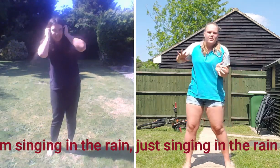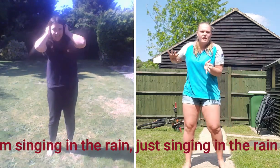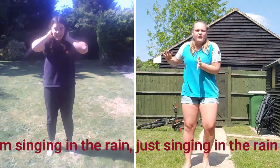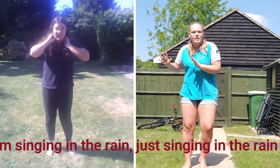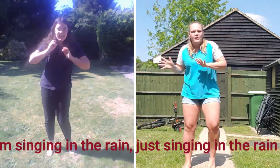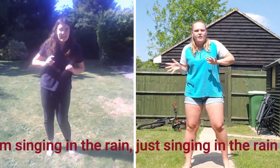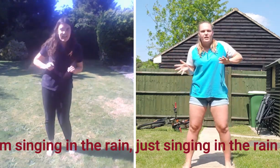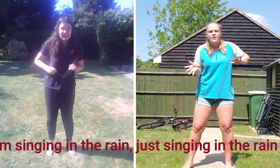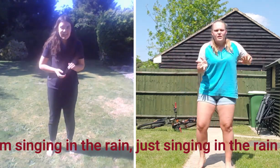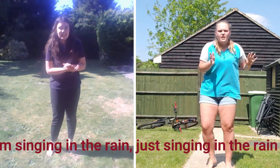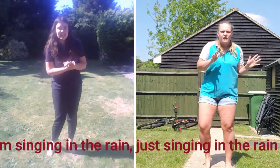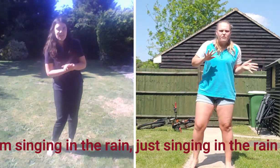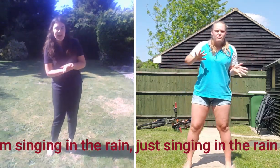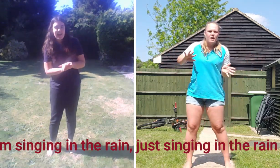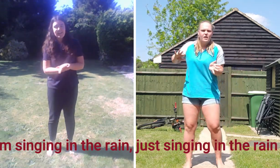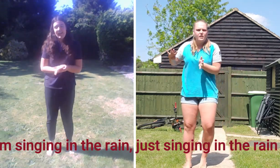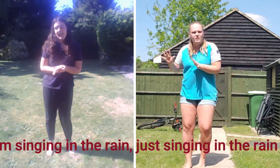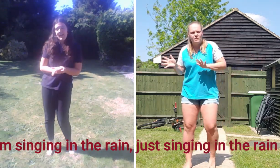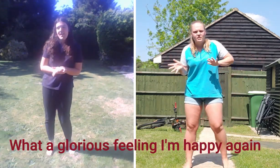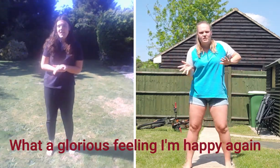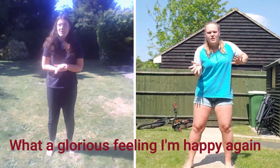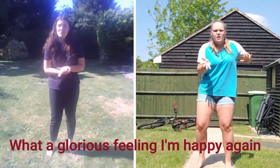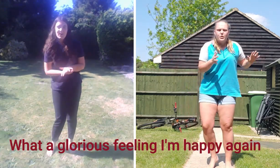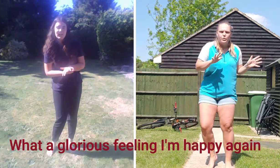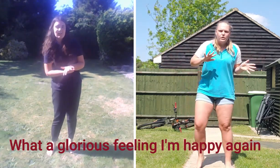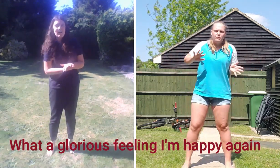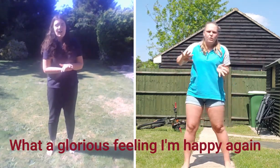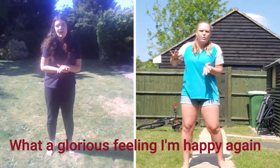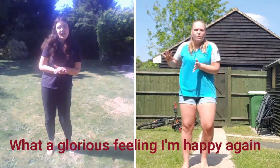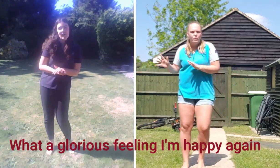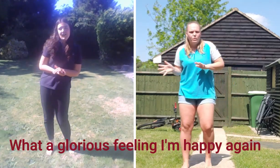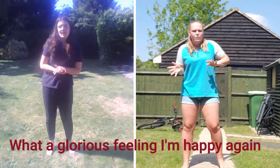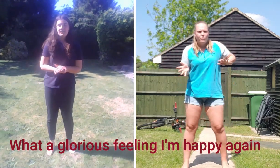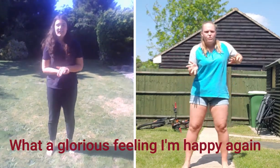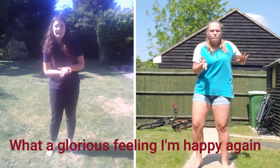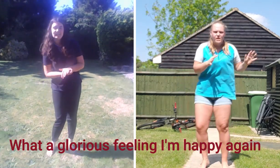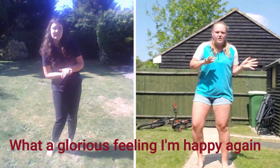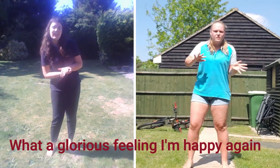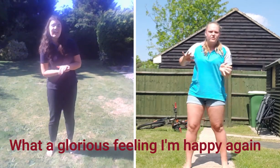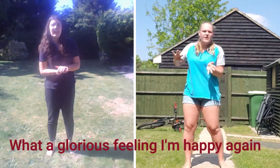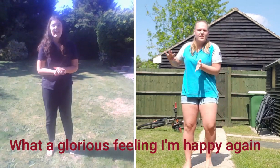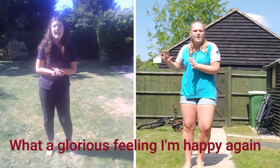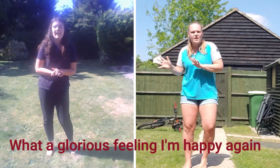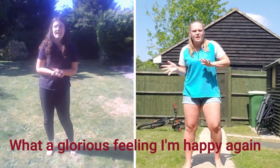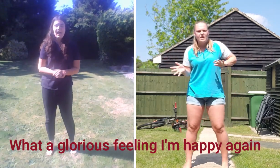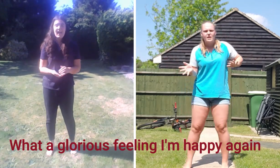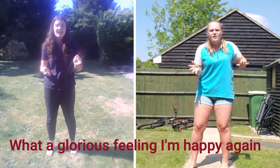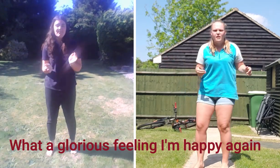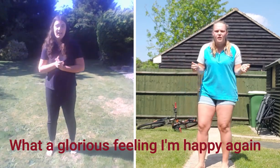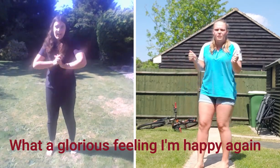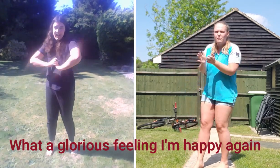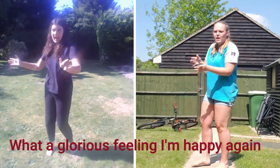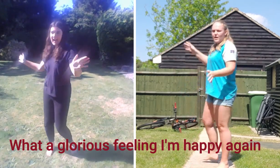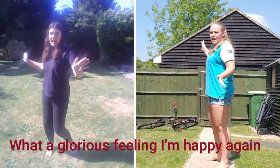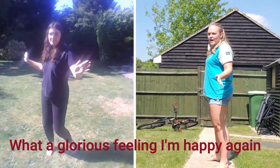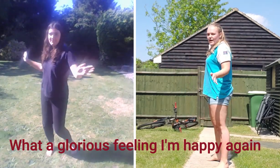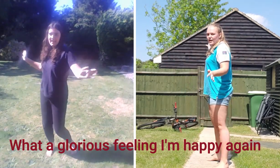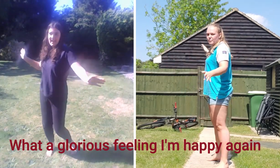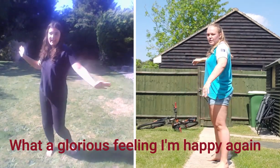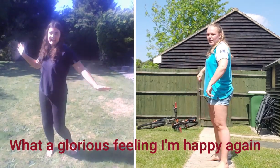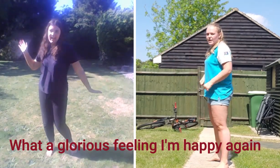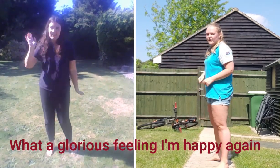Just singing in the rain. What a glorious feeling. I'm